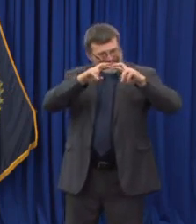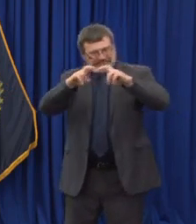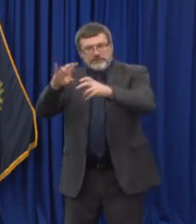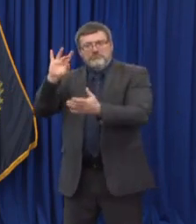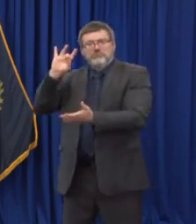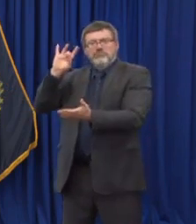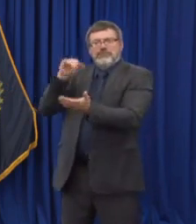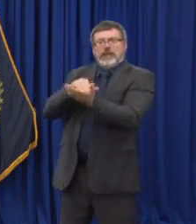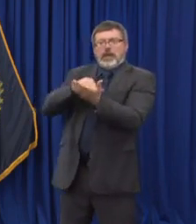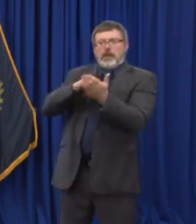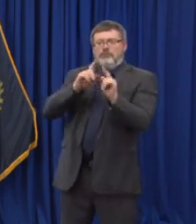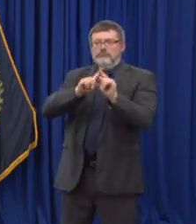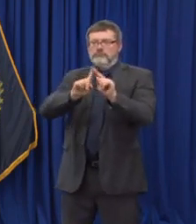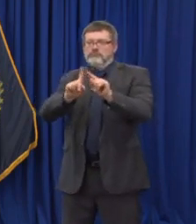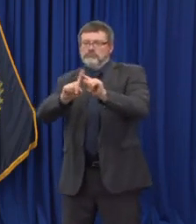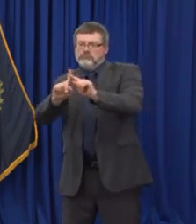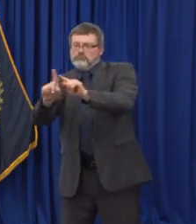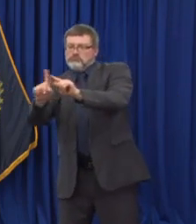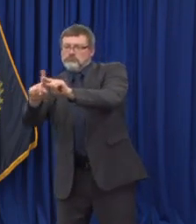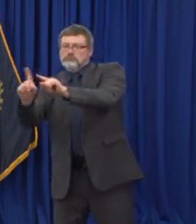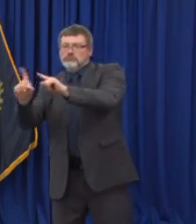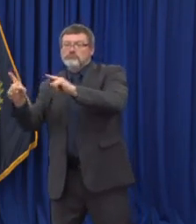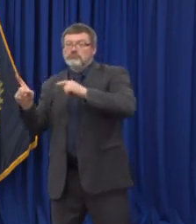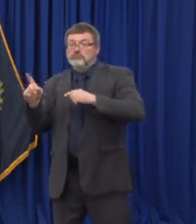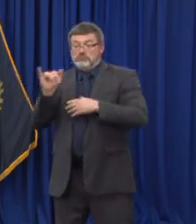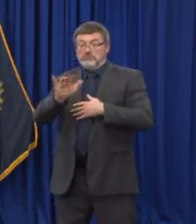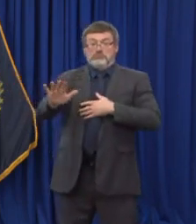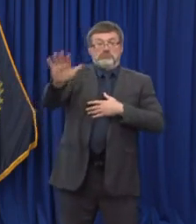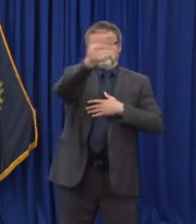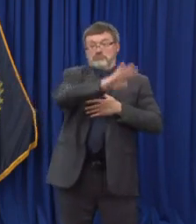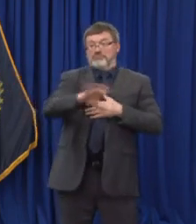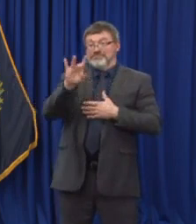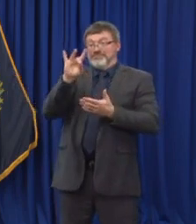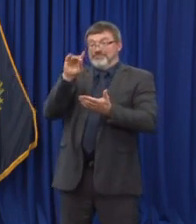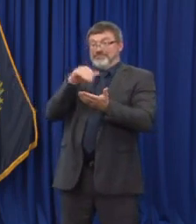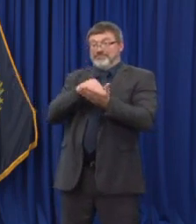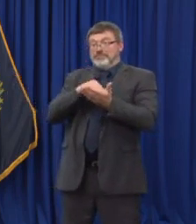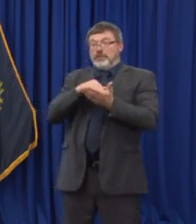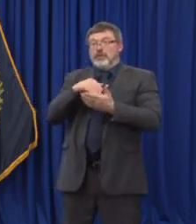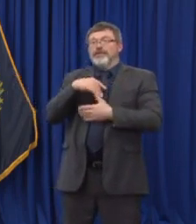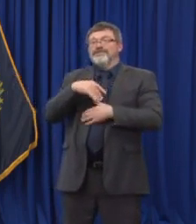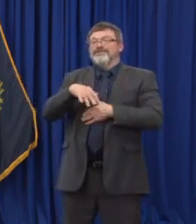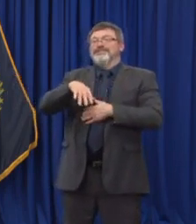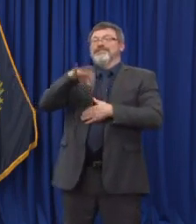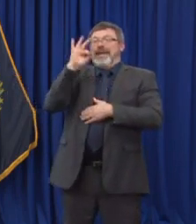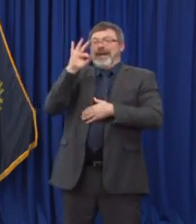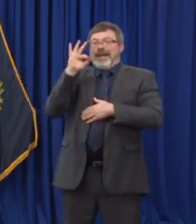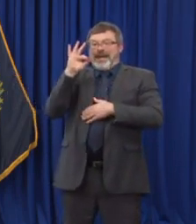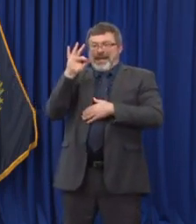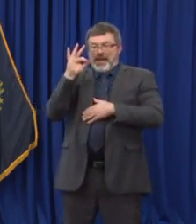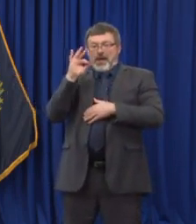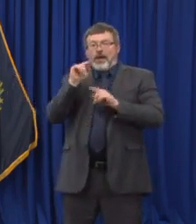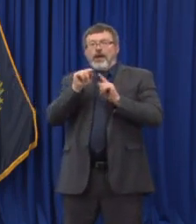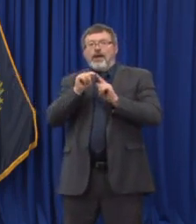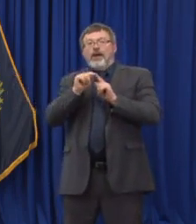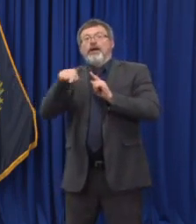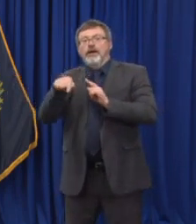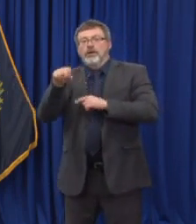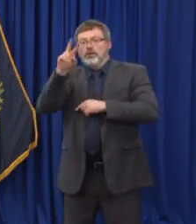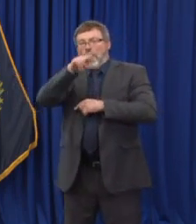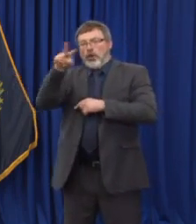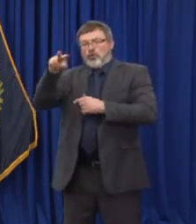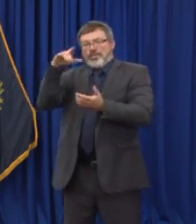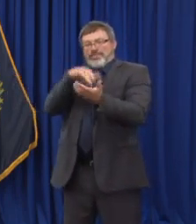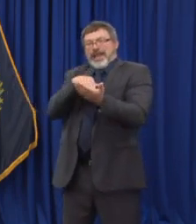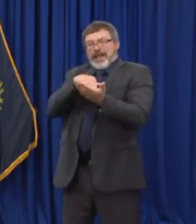22,000 close contacts who have been identified and named as having had close contact with those individuals. We've been able